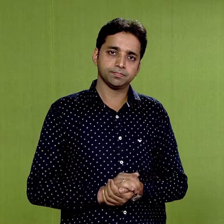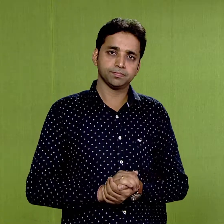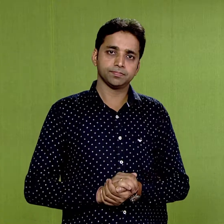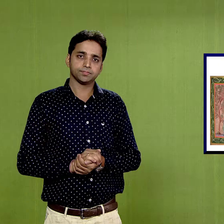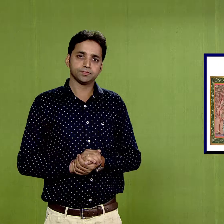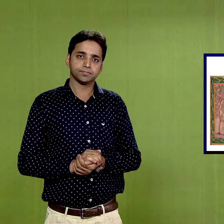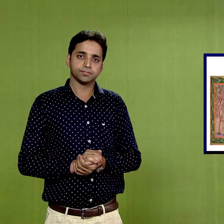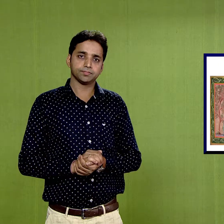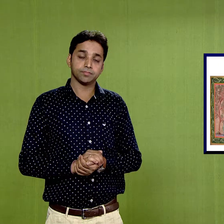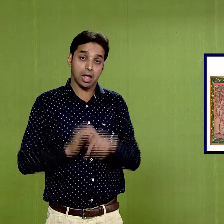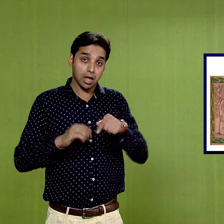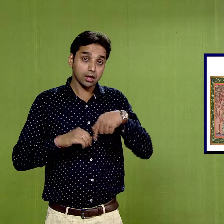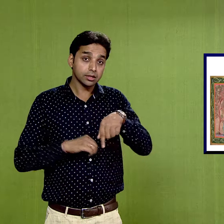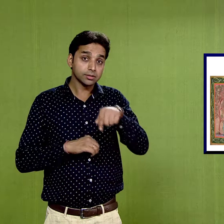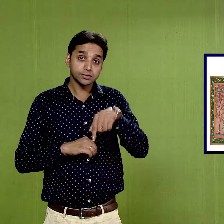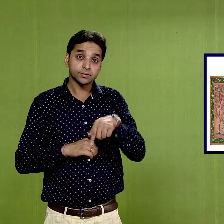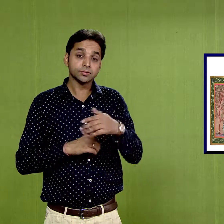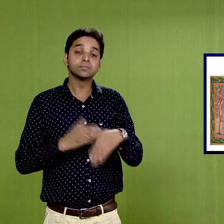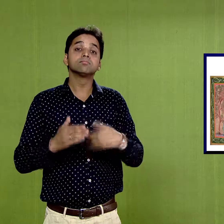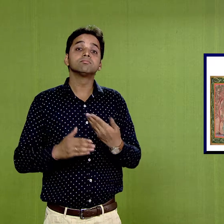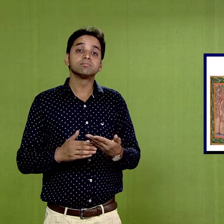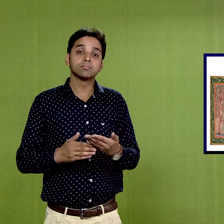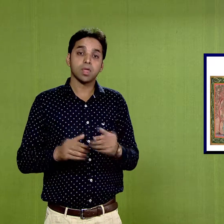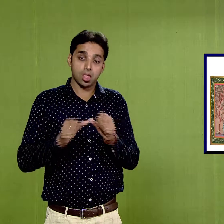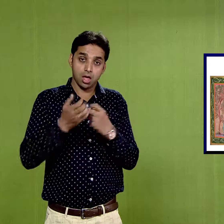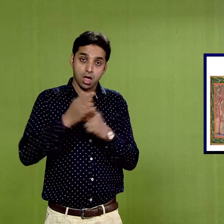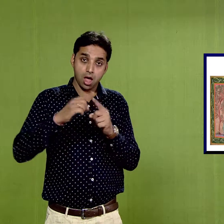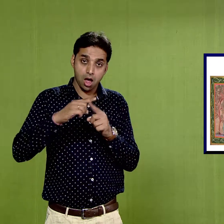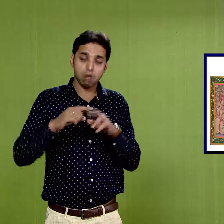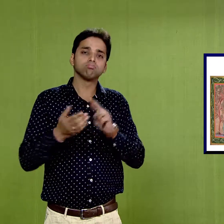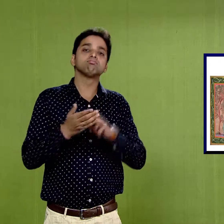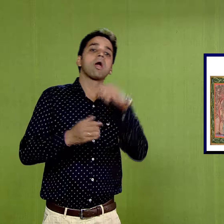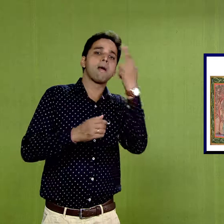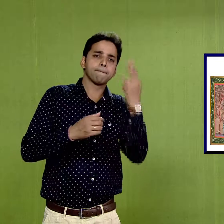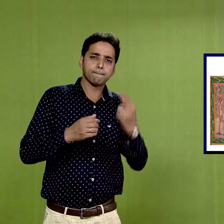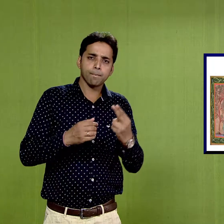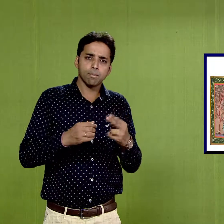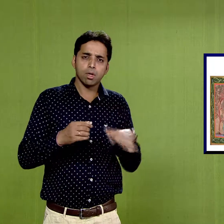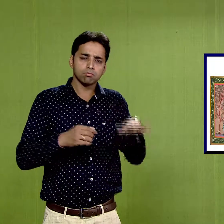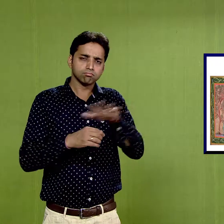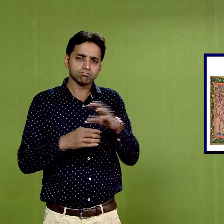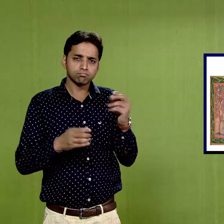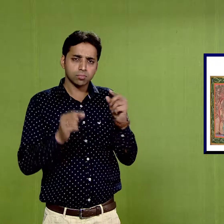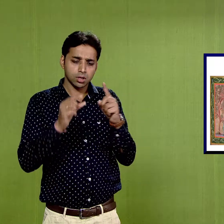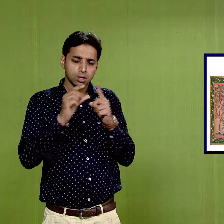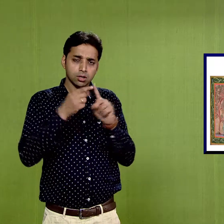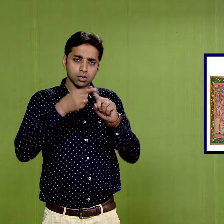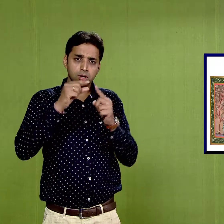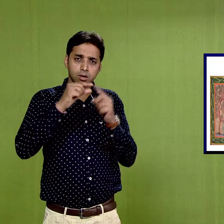In these arts and paintings, they depict the life and customs